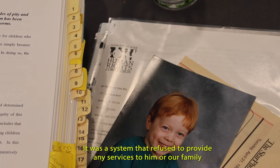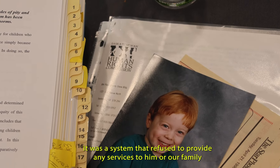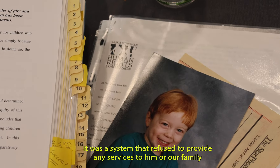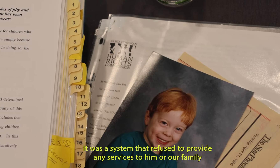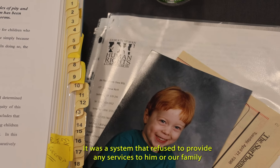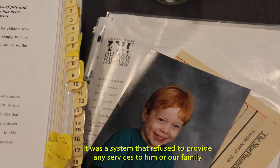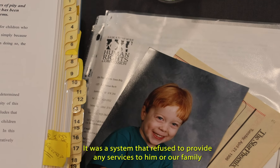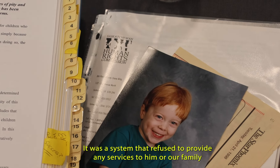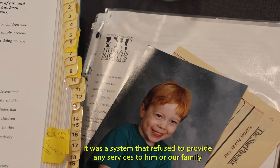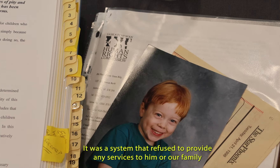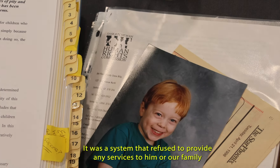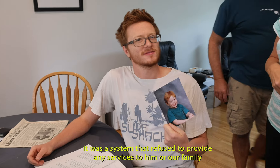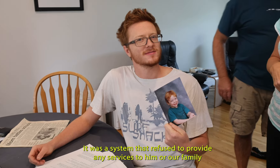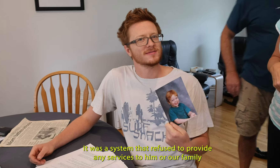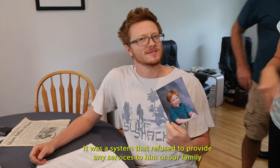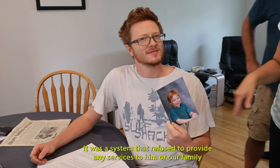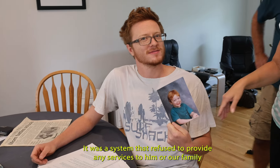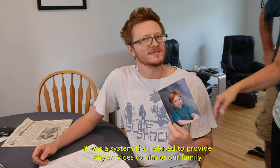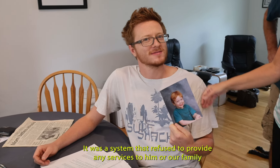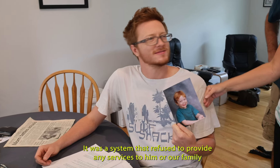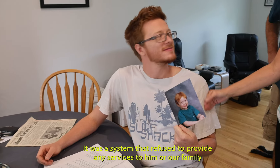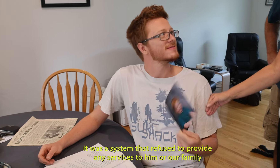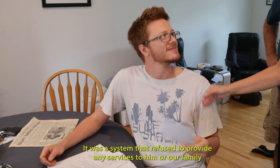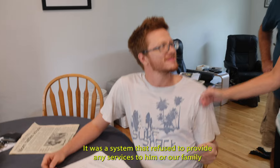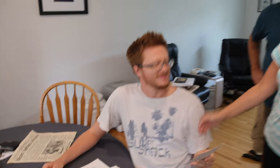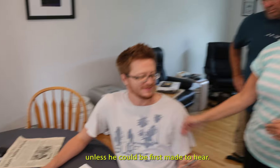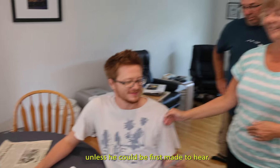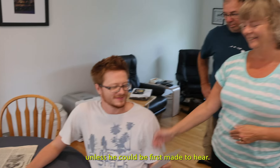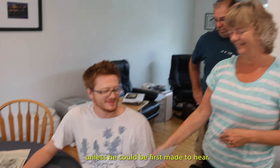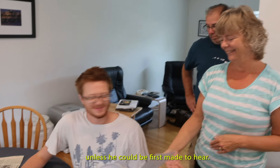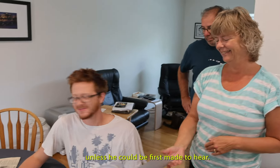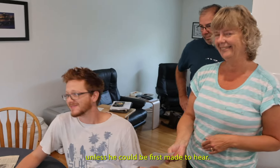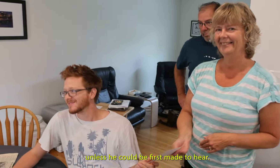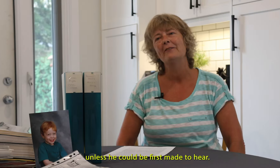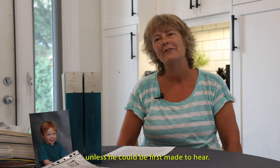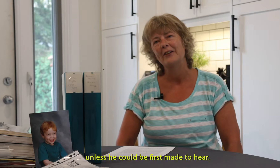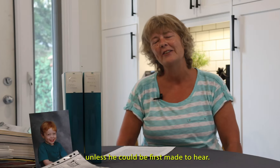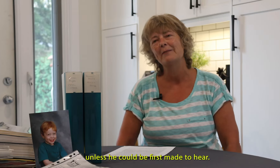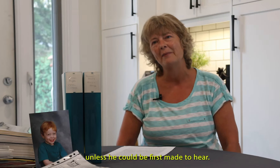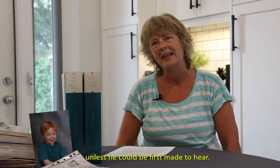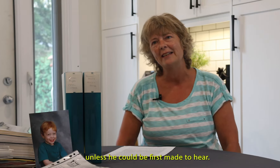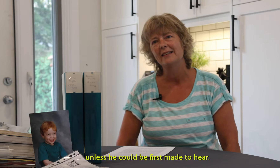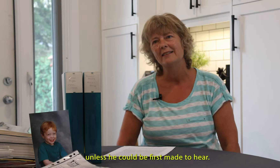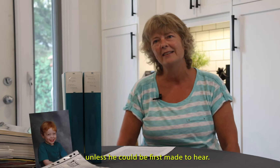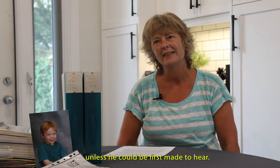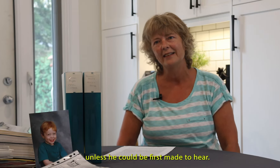to provide any services to him or our family unless he could be first made to